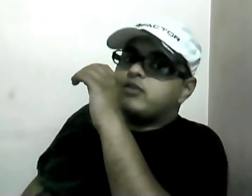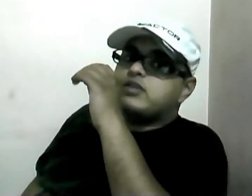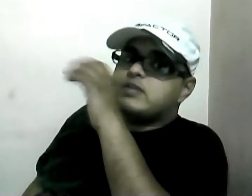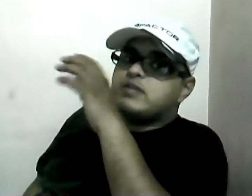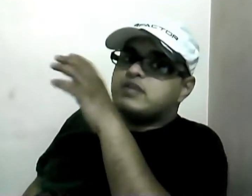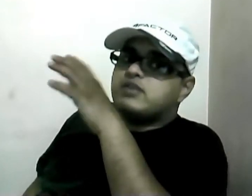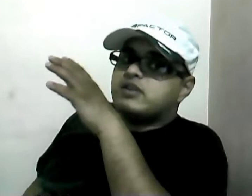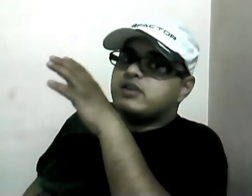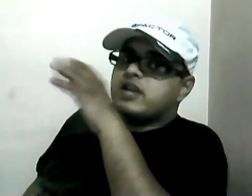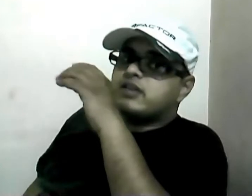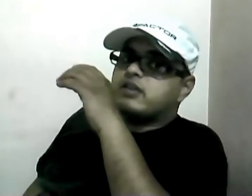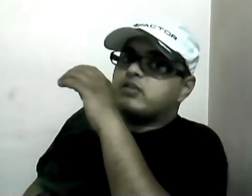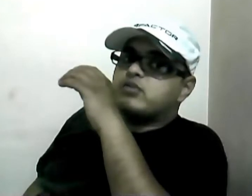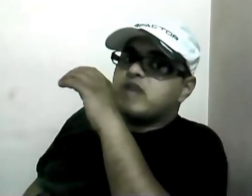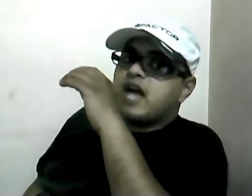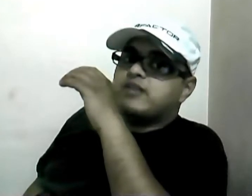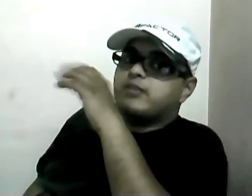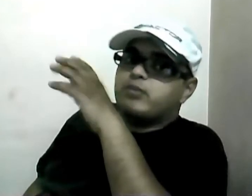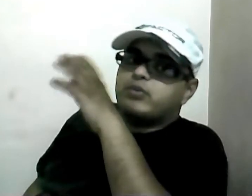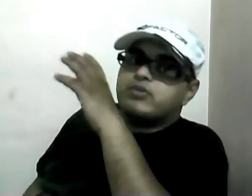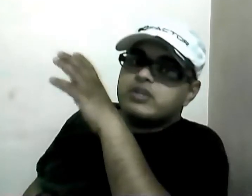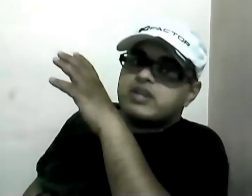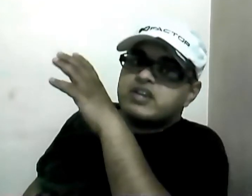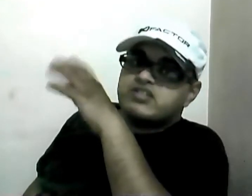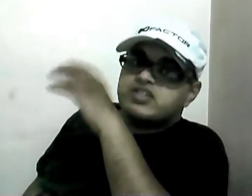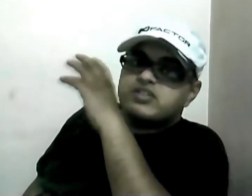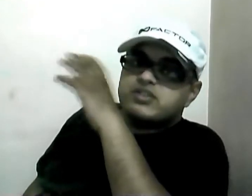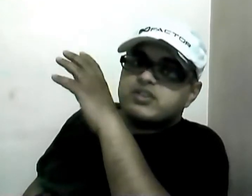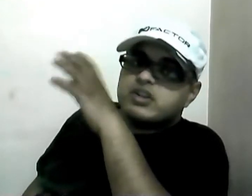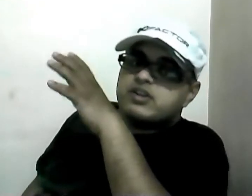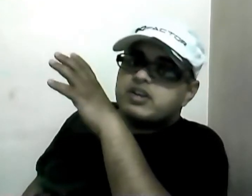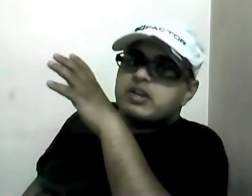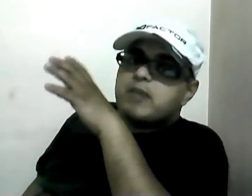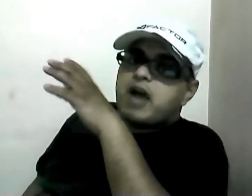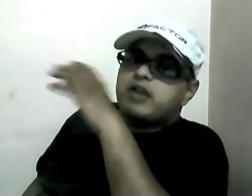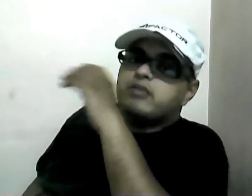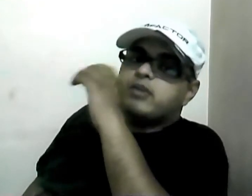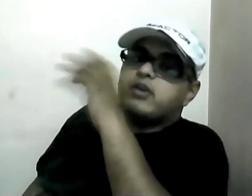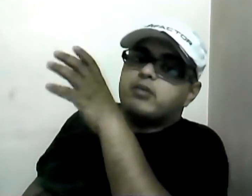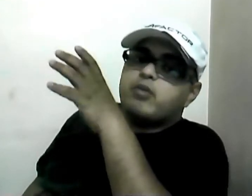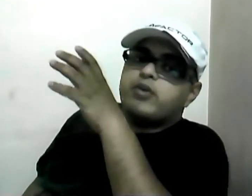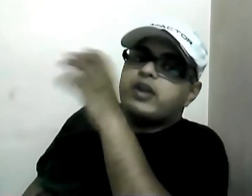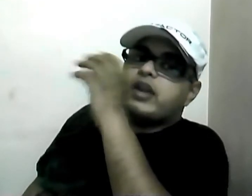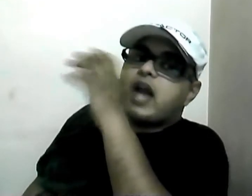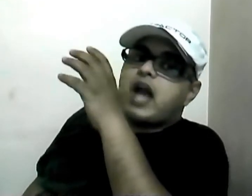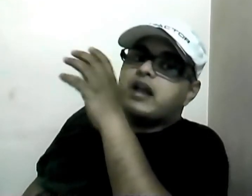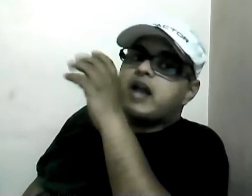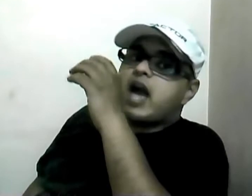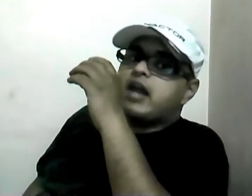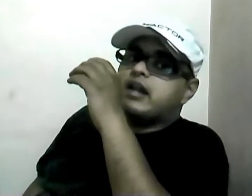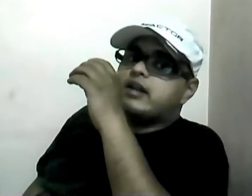seamless direct access to SaaS reports, data engines, data management reporting and analytic